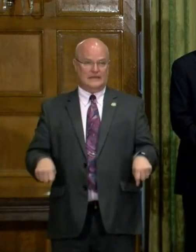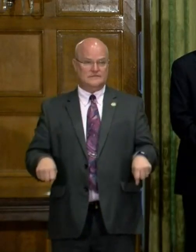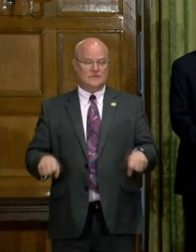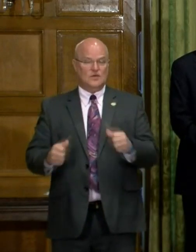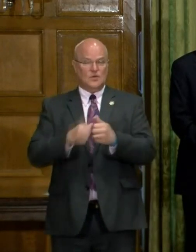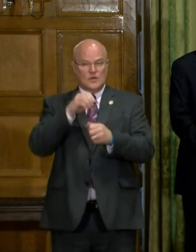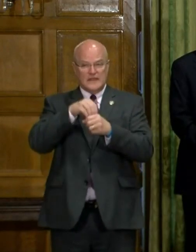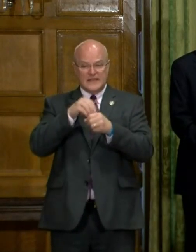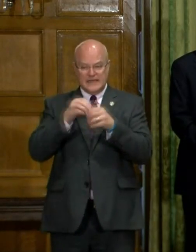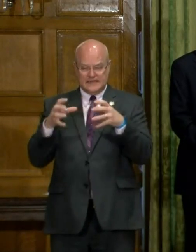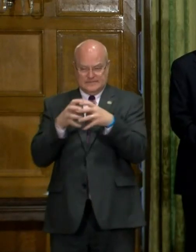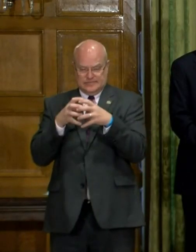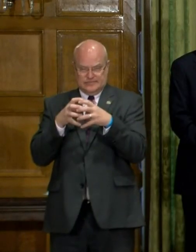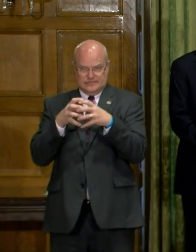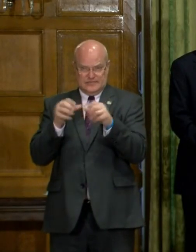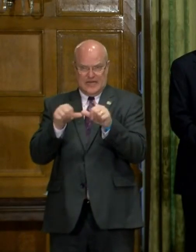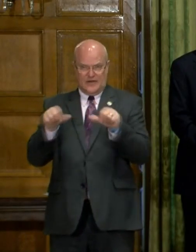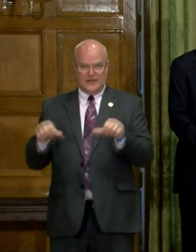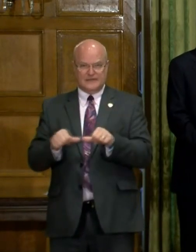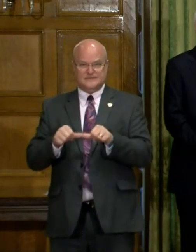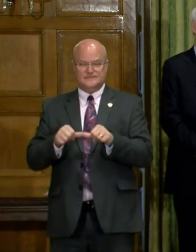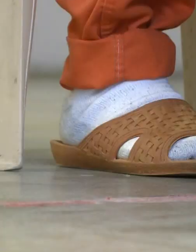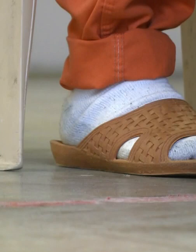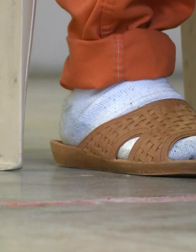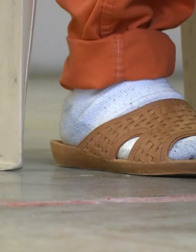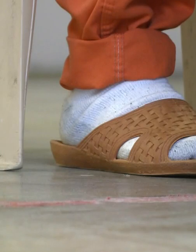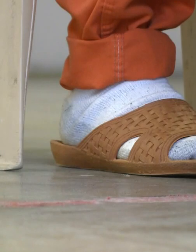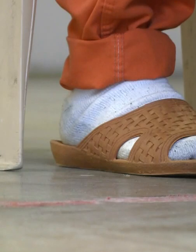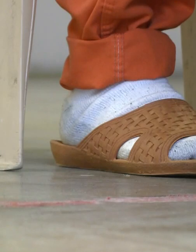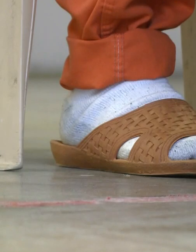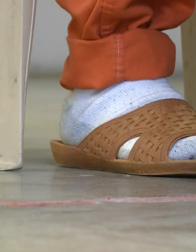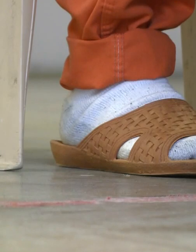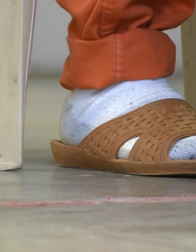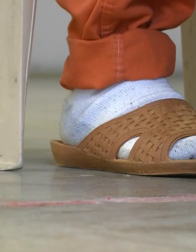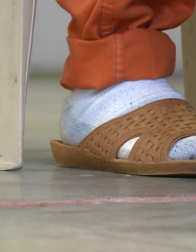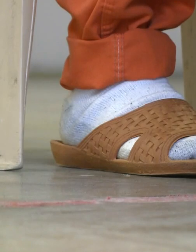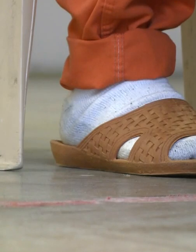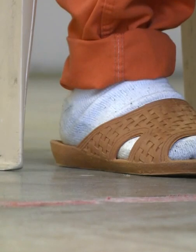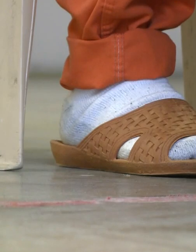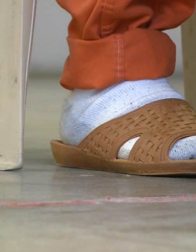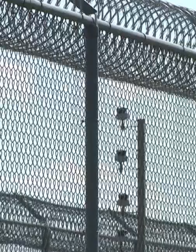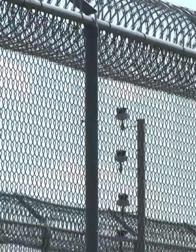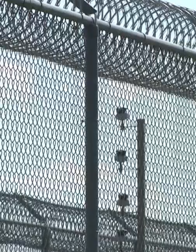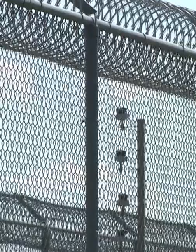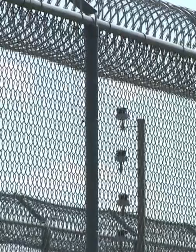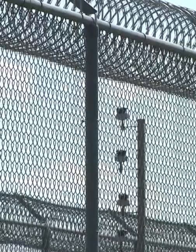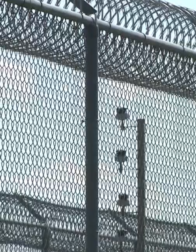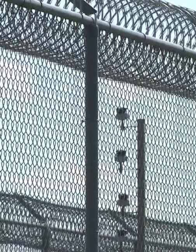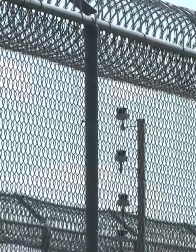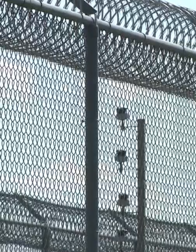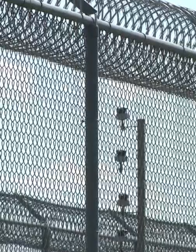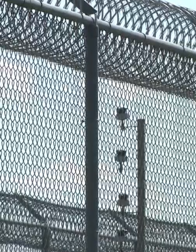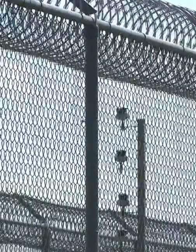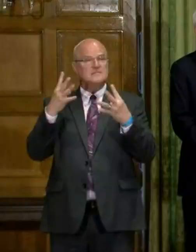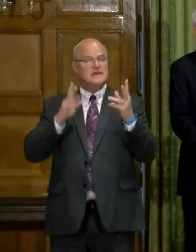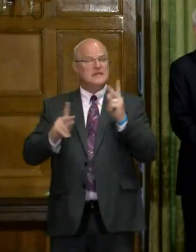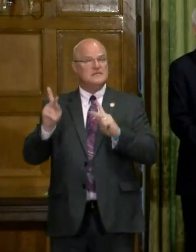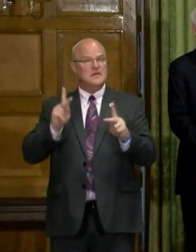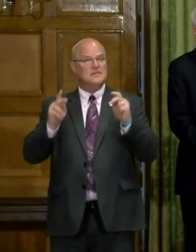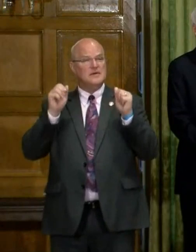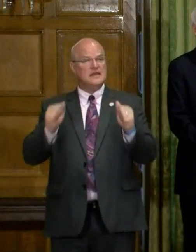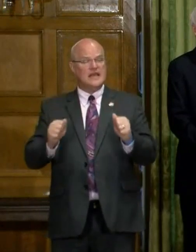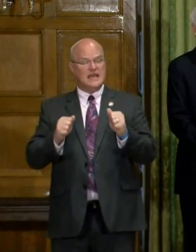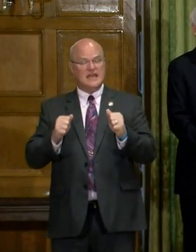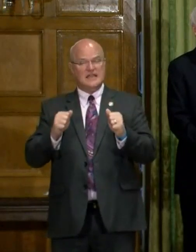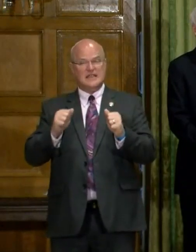within a communal living setting. That has to be a factor as families clamor for summer camp in the months ahead. A lot of people can